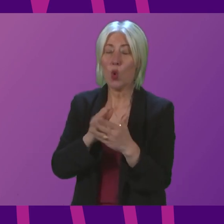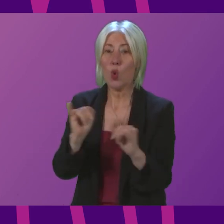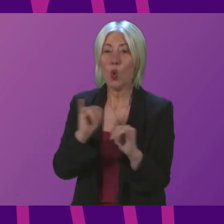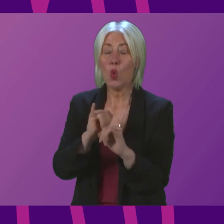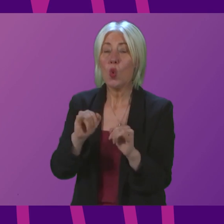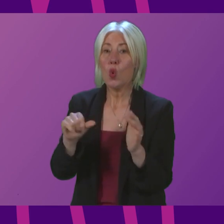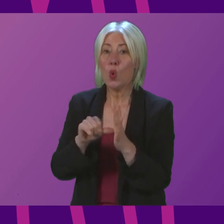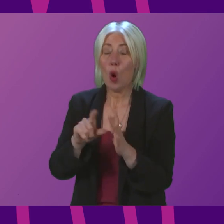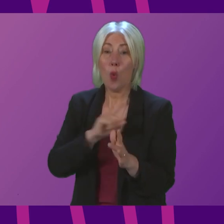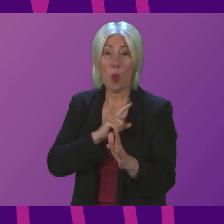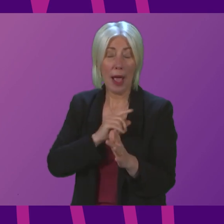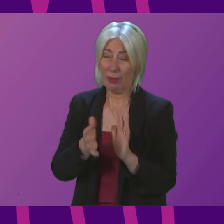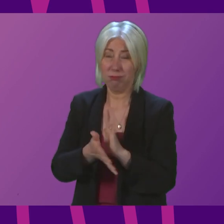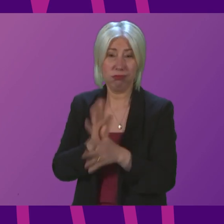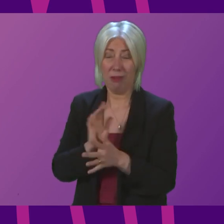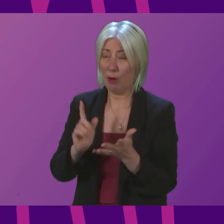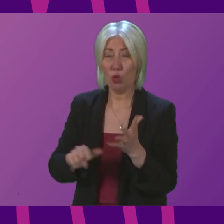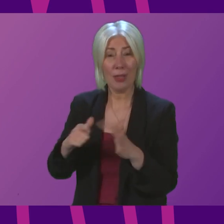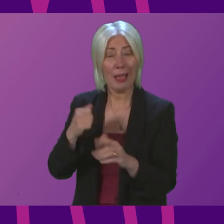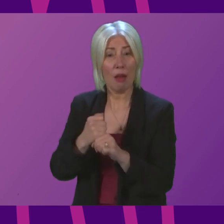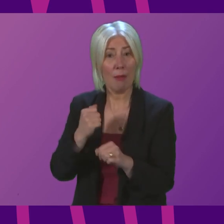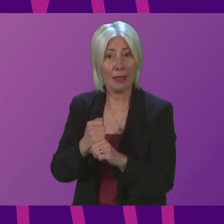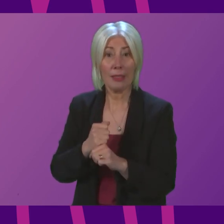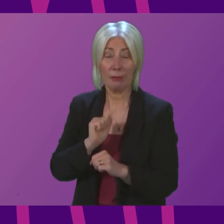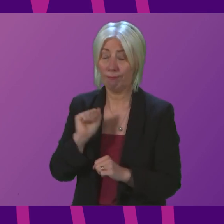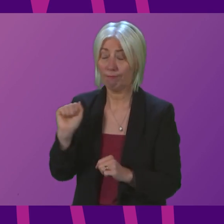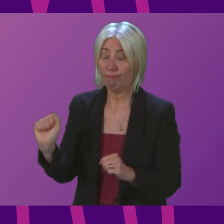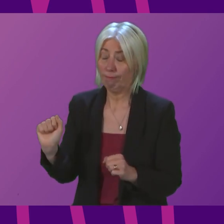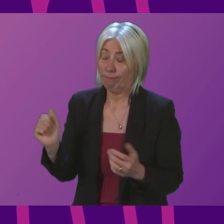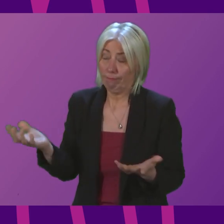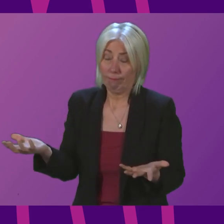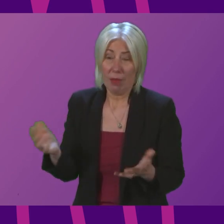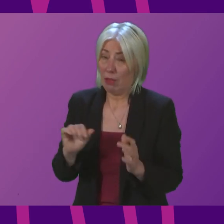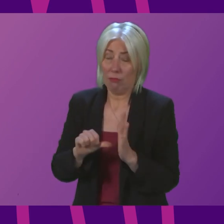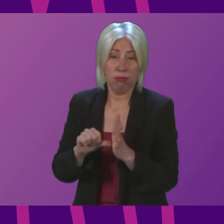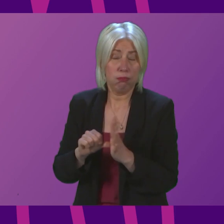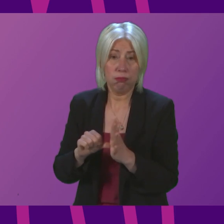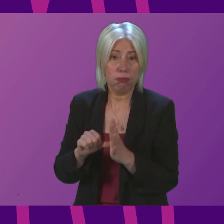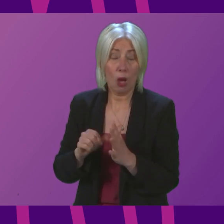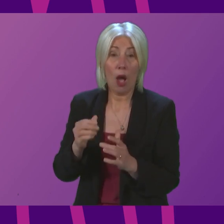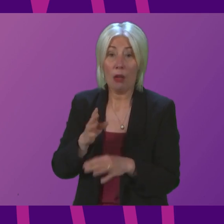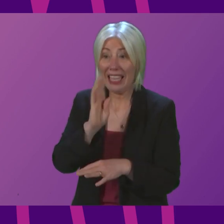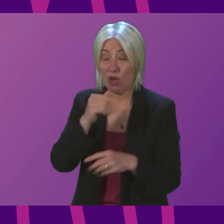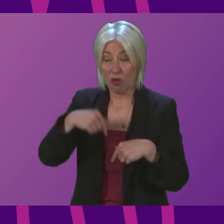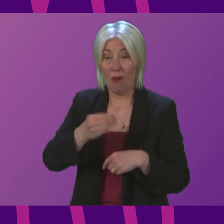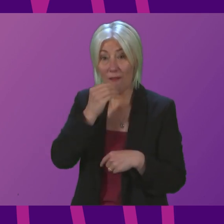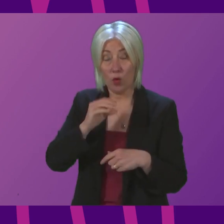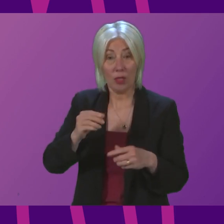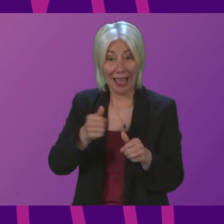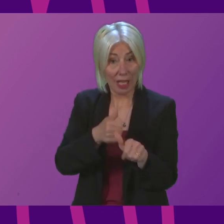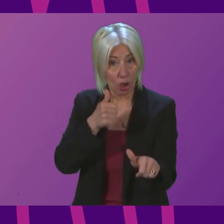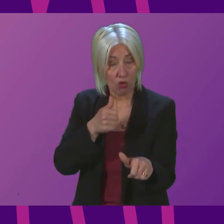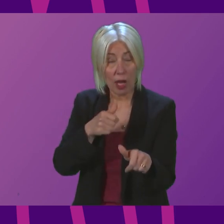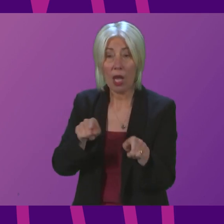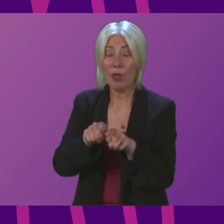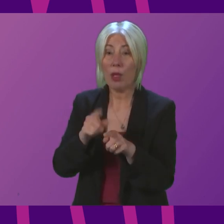incompetence and intransigence of the UK Government as highlighted by Mr Wright. It doesn't just endanger our food industry, it threatens the ability of